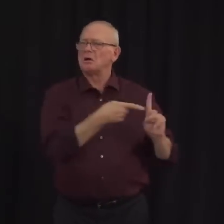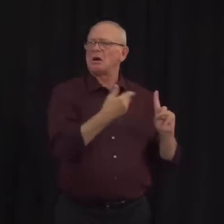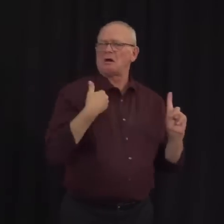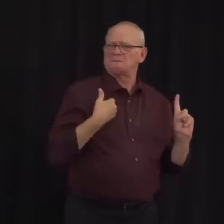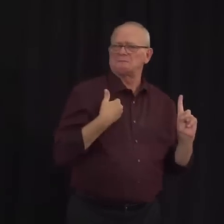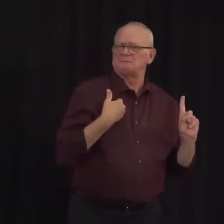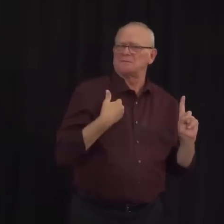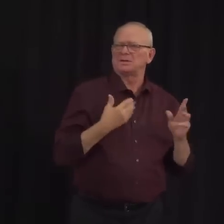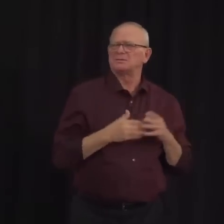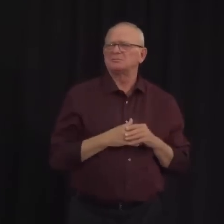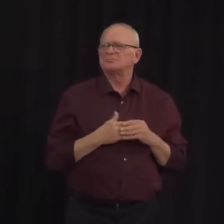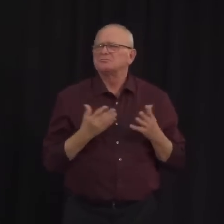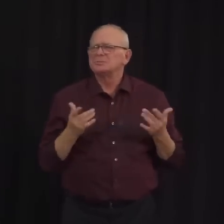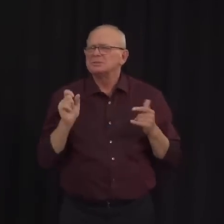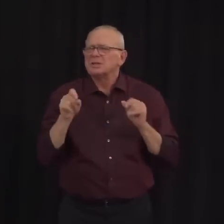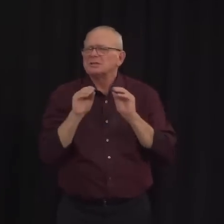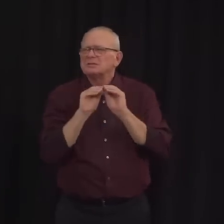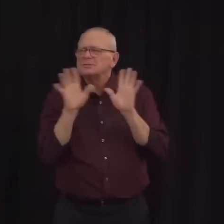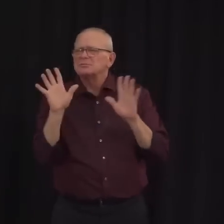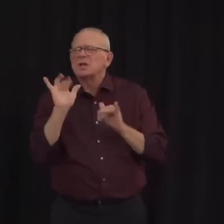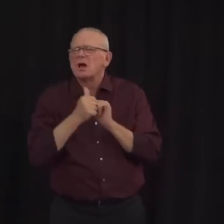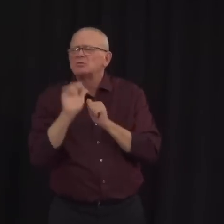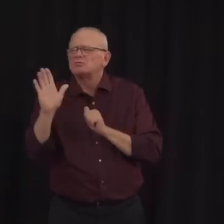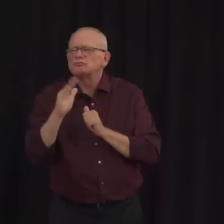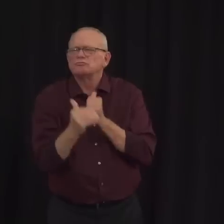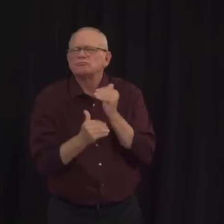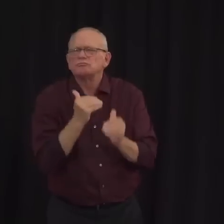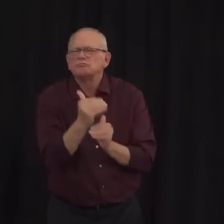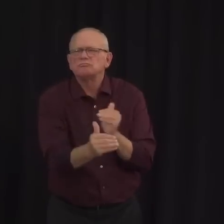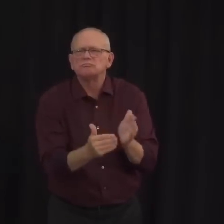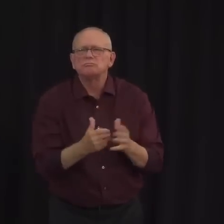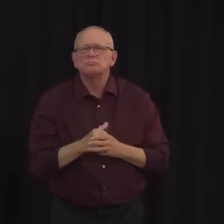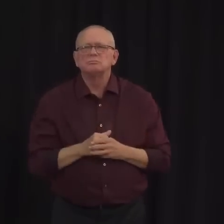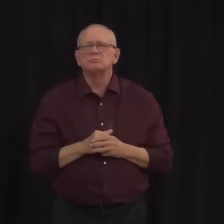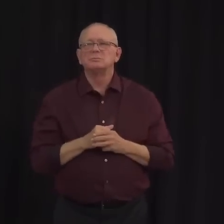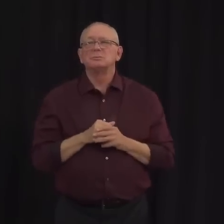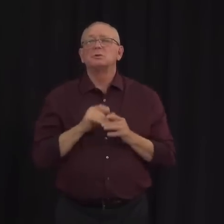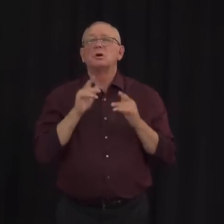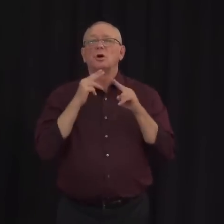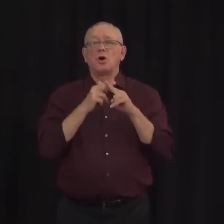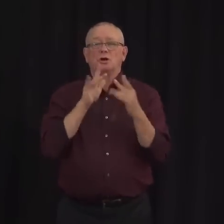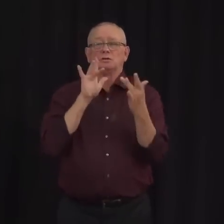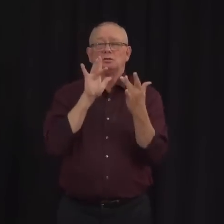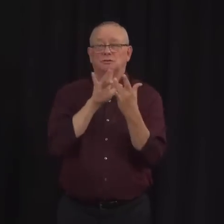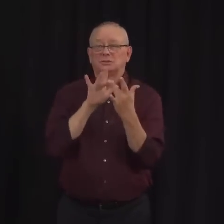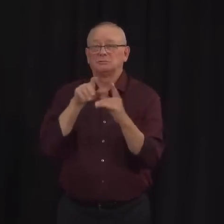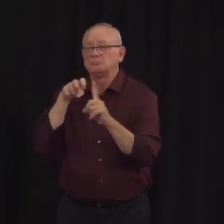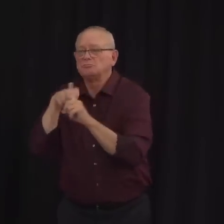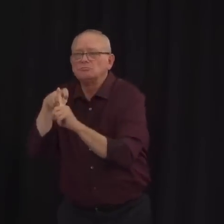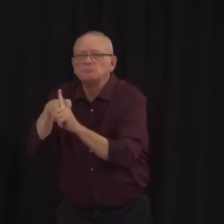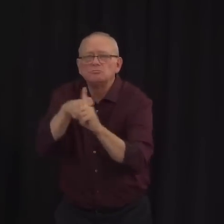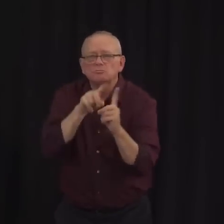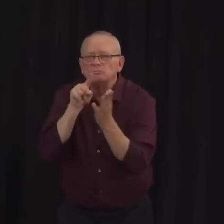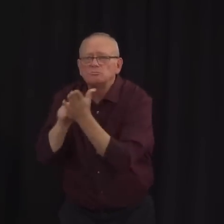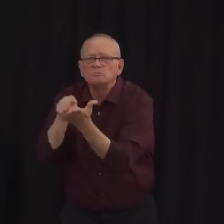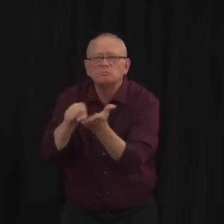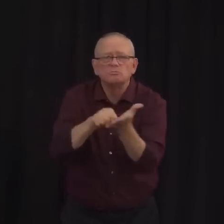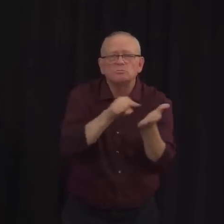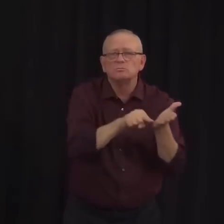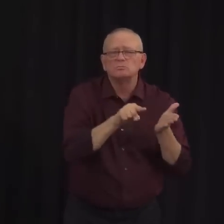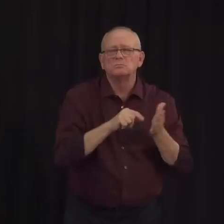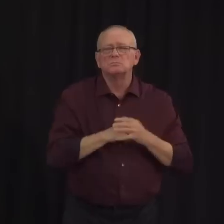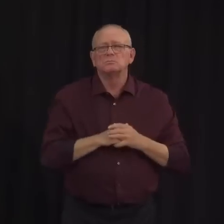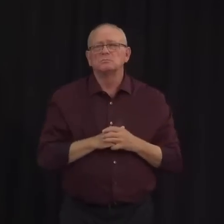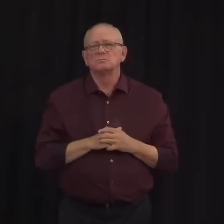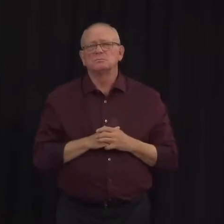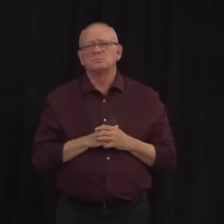process with respect to contact tracing in Alberta Health Services and as you may know, we had about a